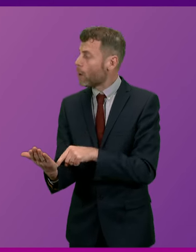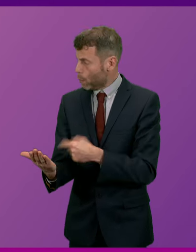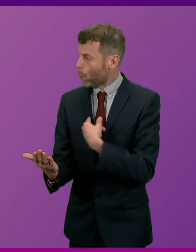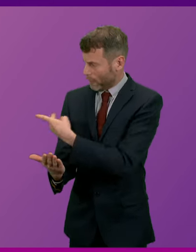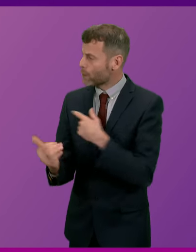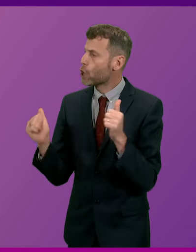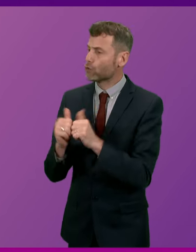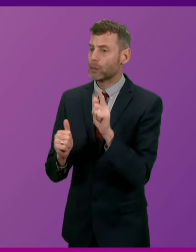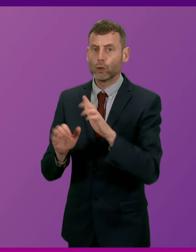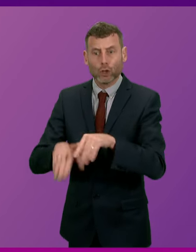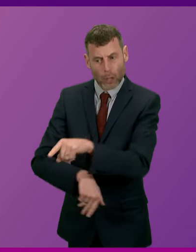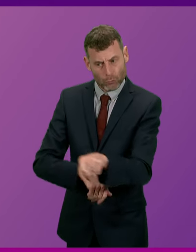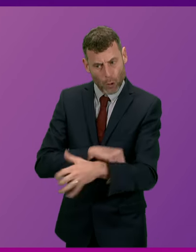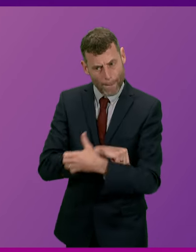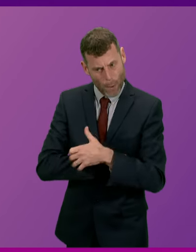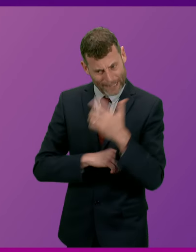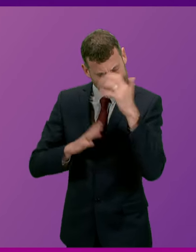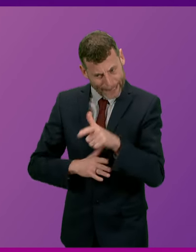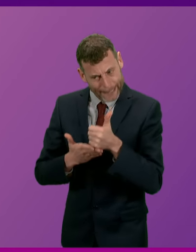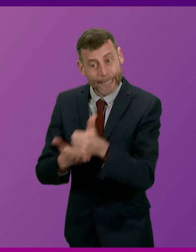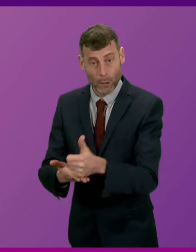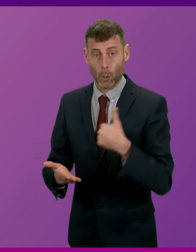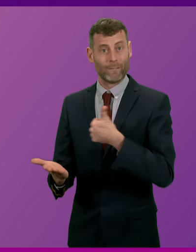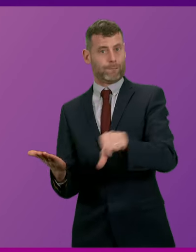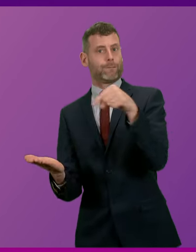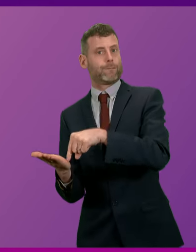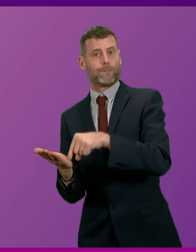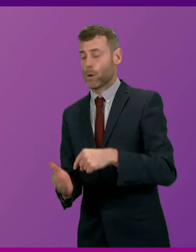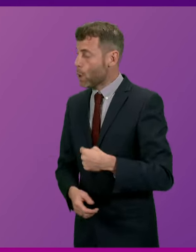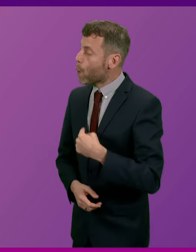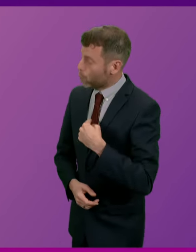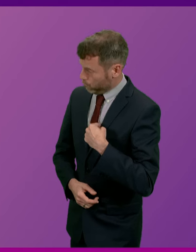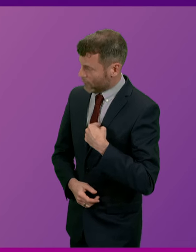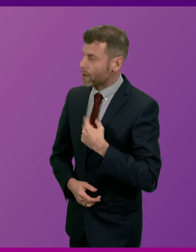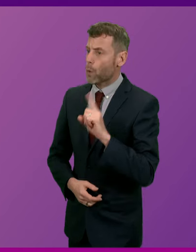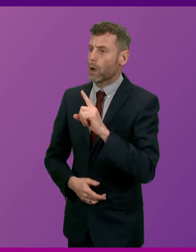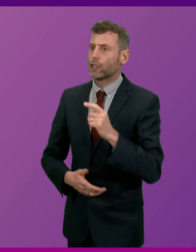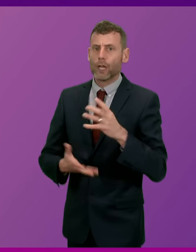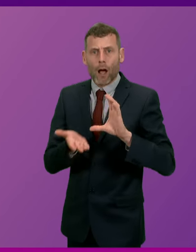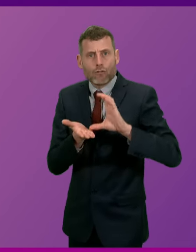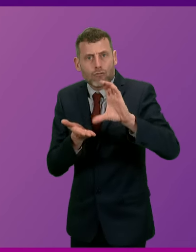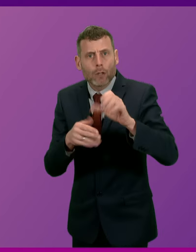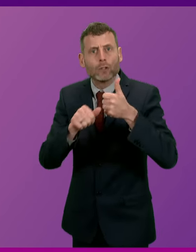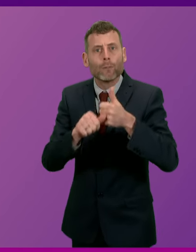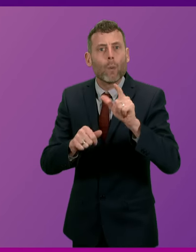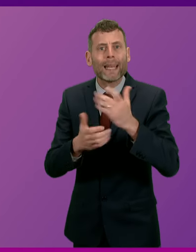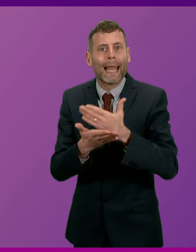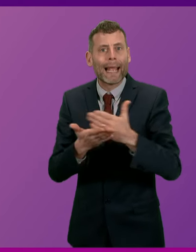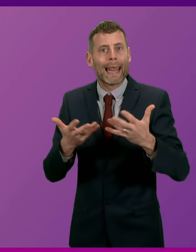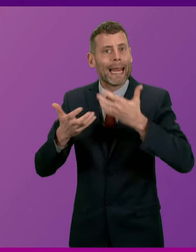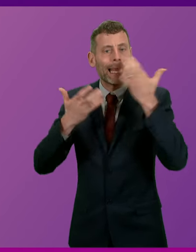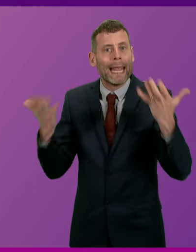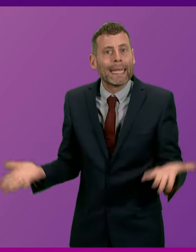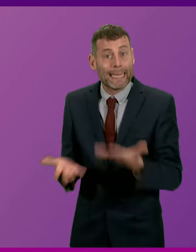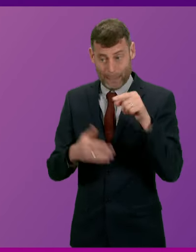of poverty. We can point to the fact that we have some of the most generous grants for clean heat right across the UK.